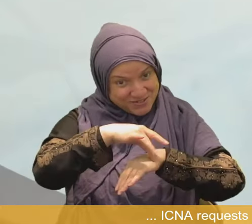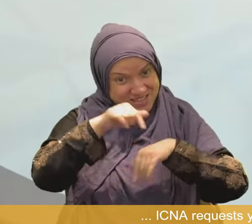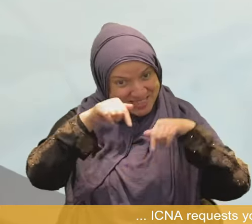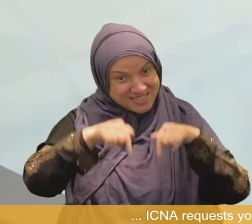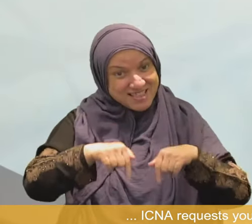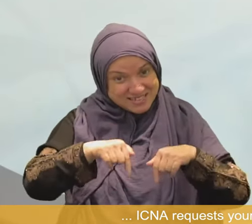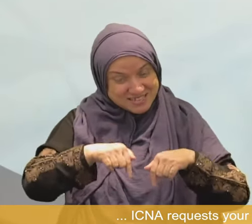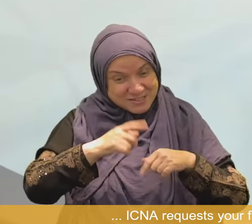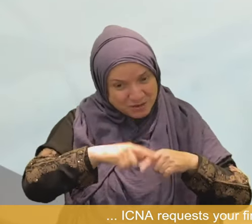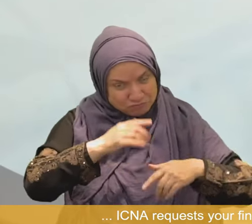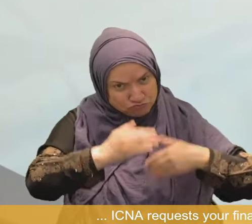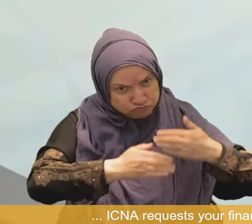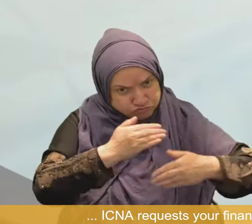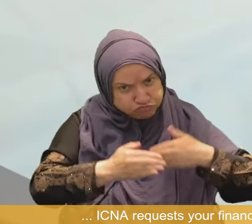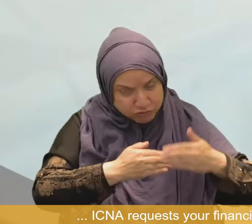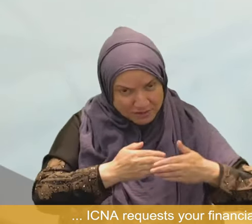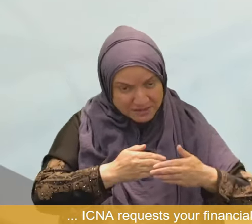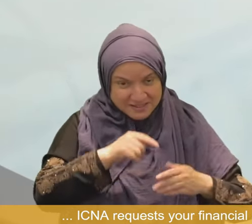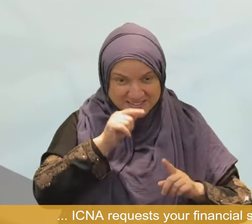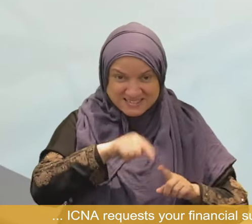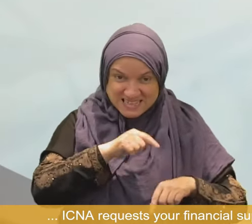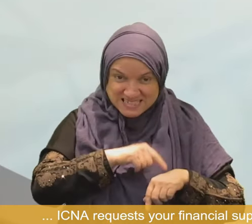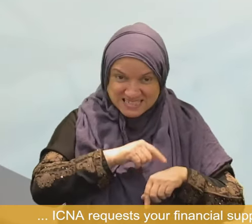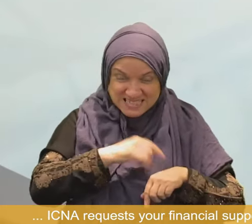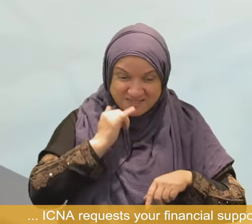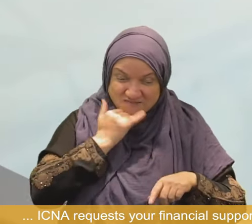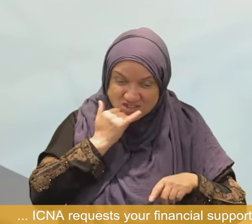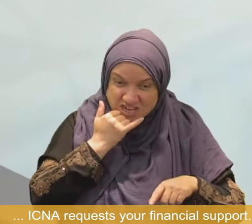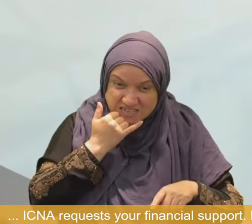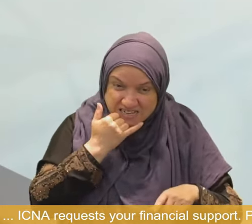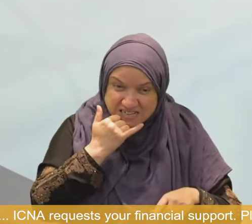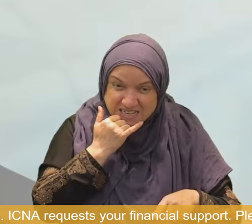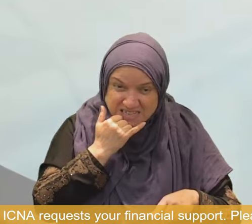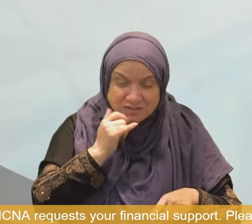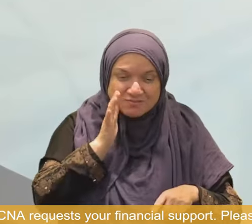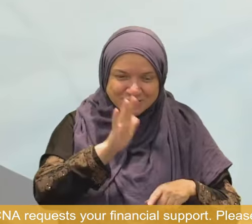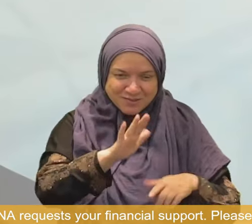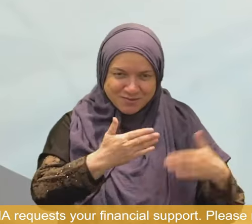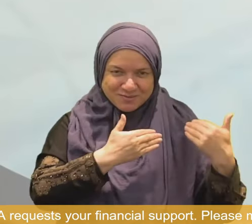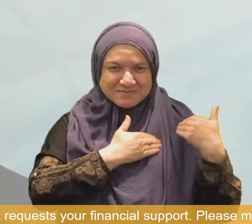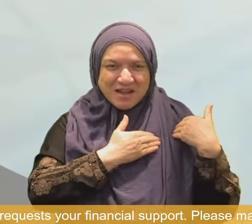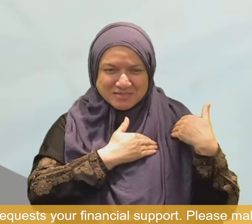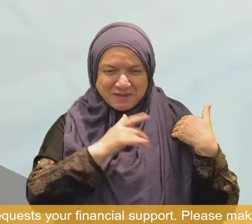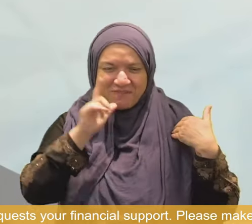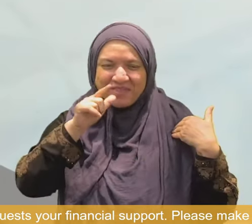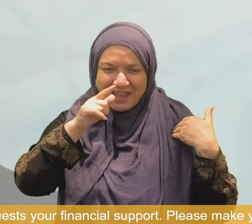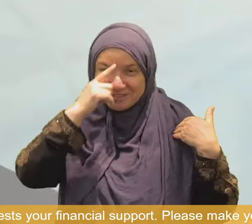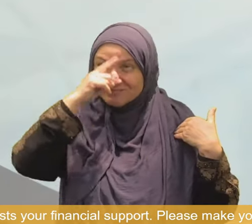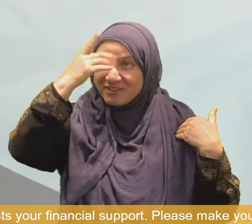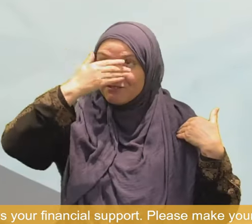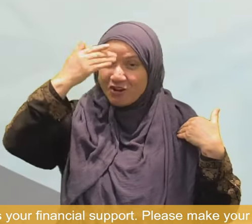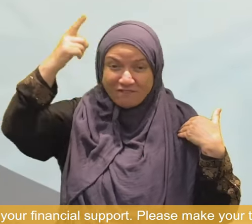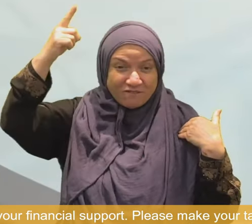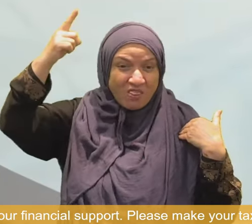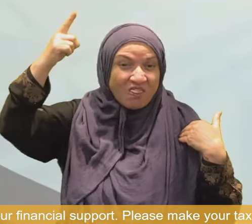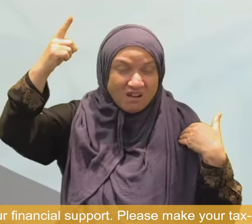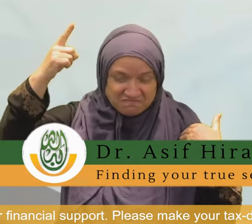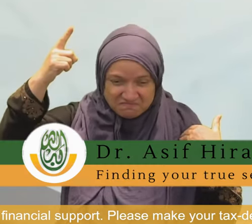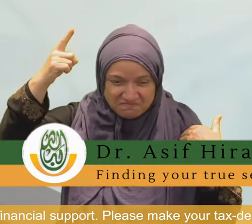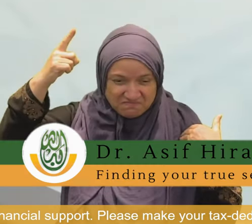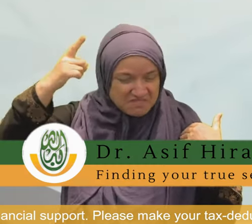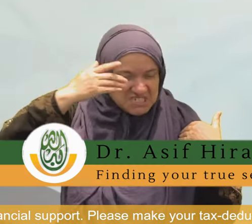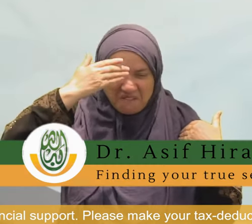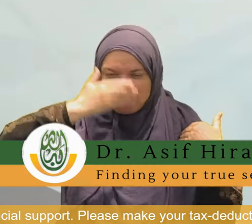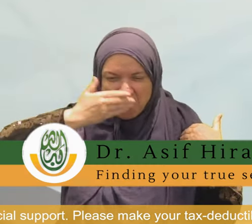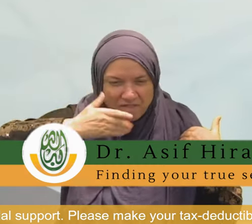is radically different than the modern human definition. That's the second thing. And the last, and you can say the backbone